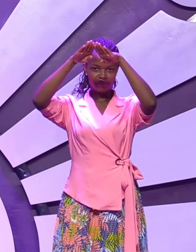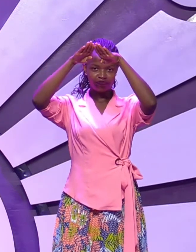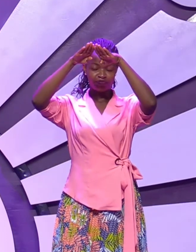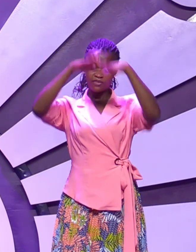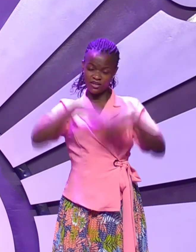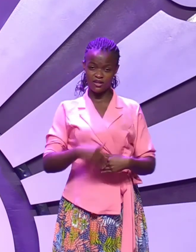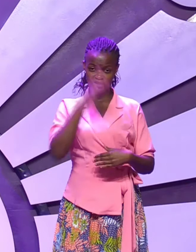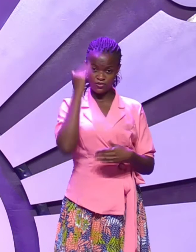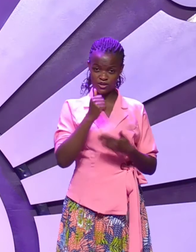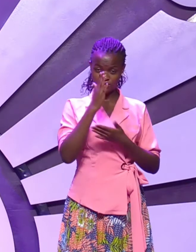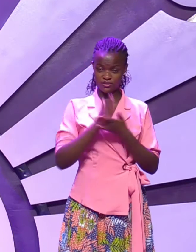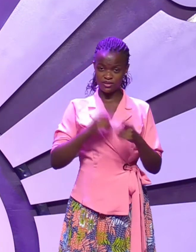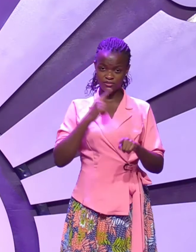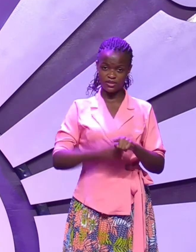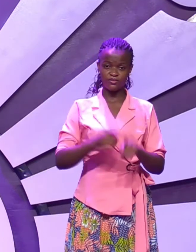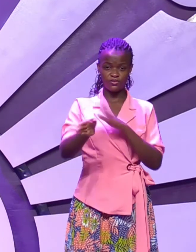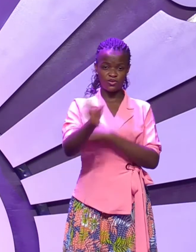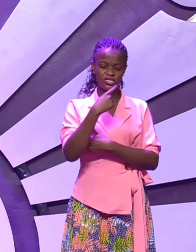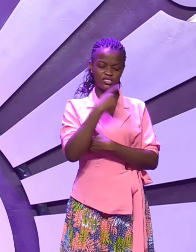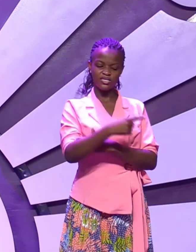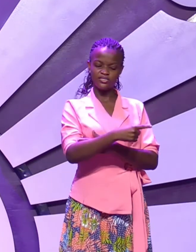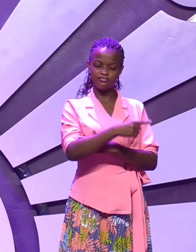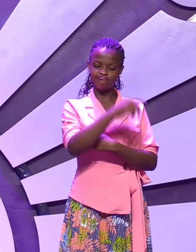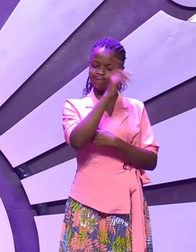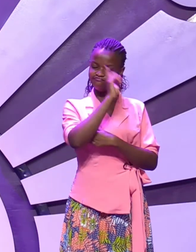that's why sometimes says no to that job